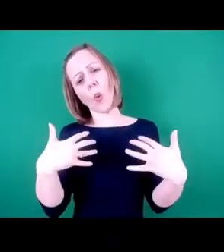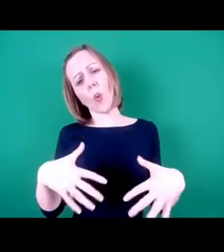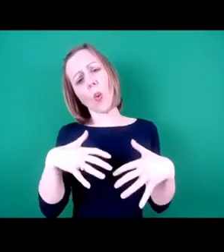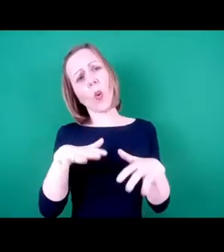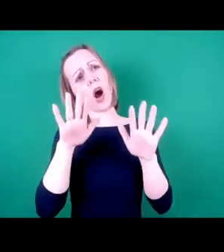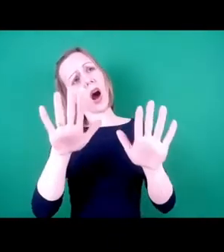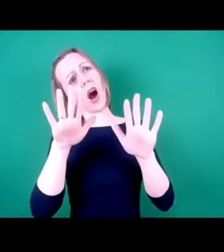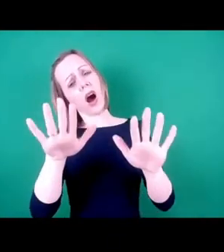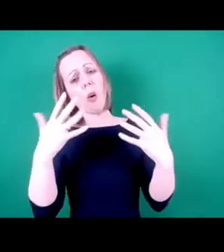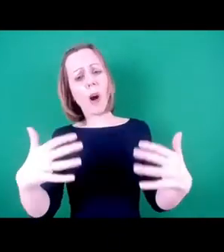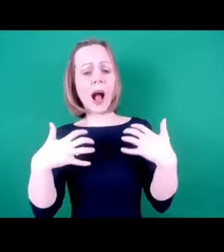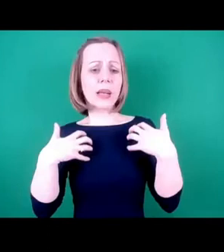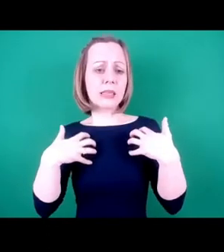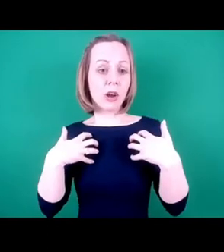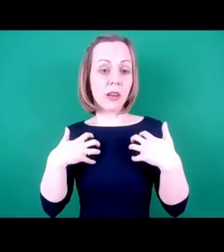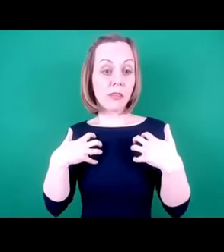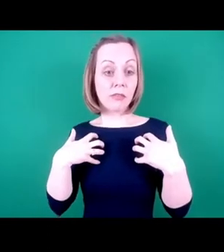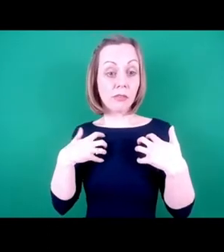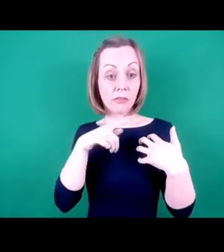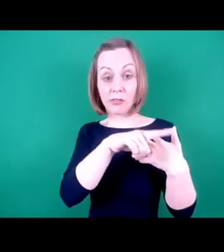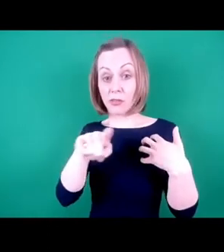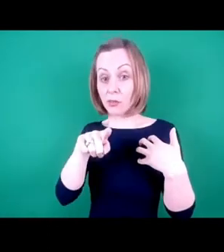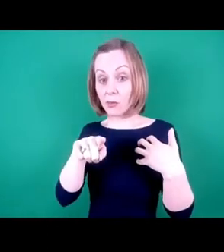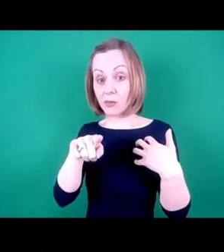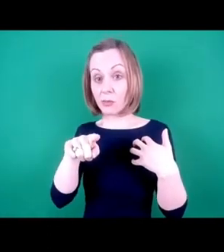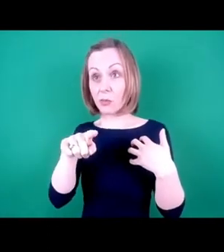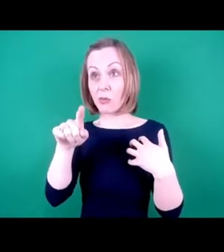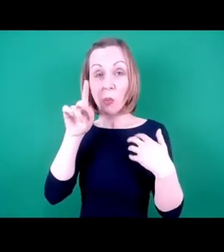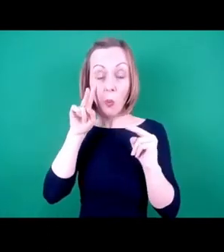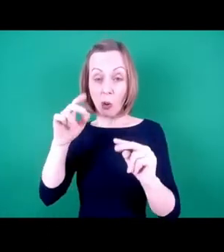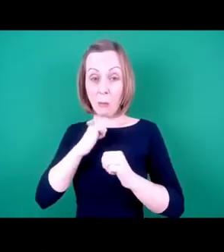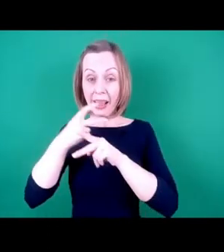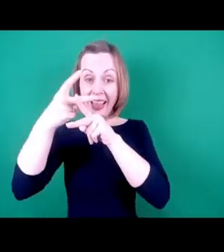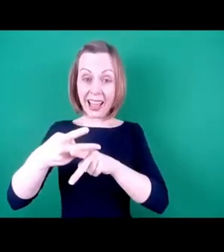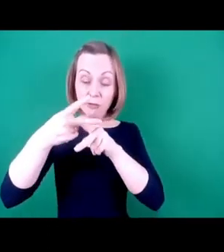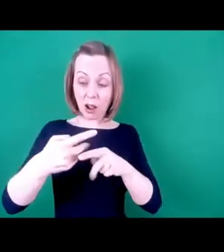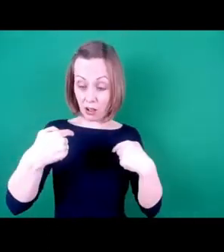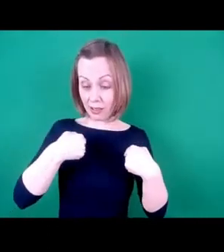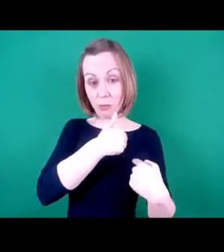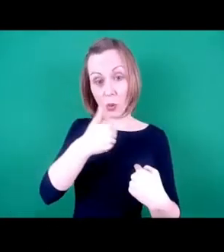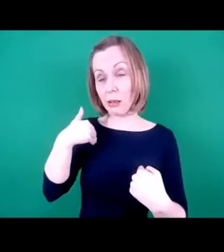Trust me, if you could see my carer getting me out of bed in the morning, you'd know I wasn't inspirational.